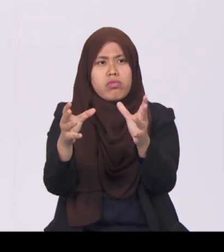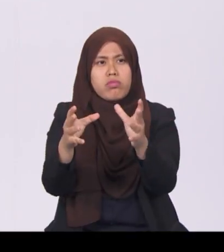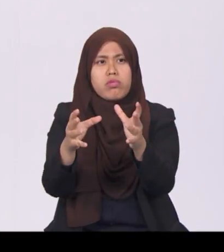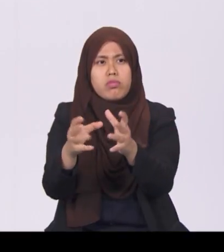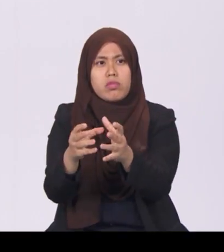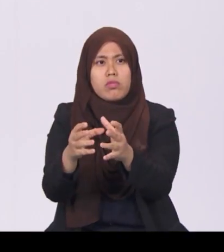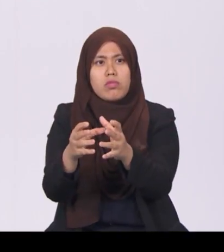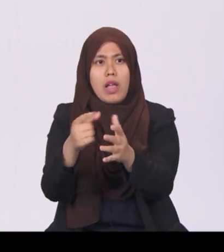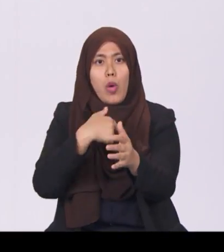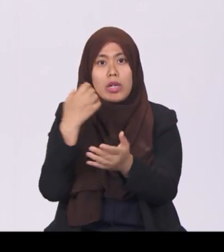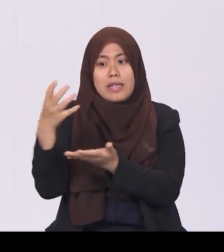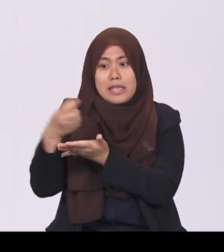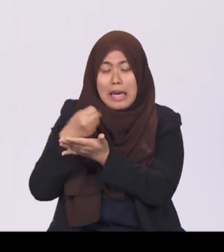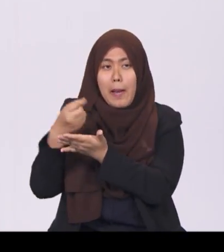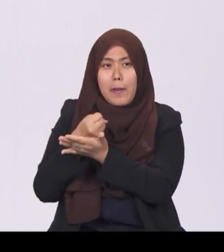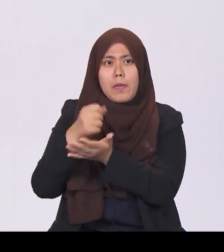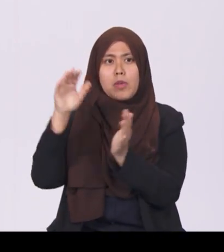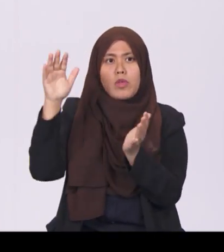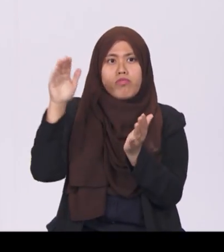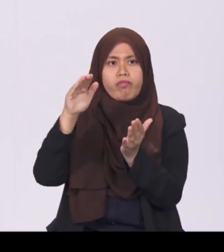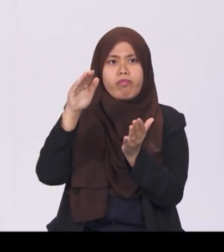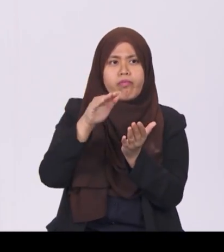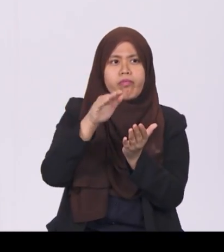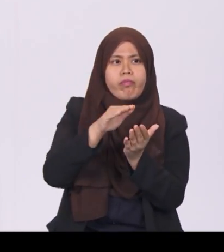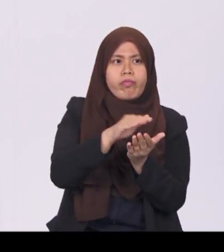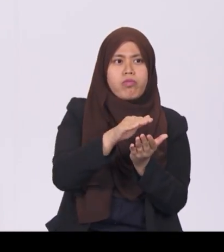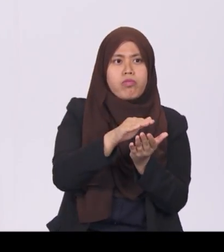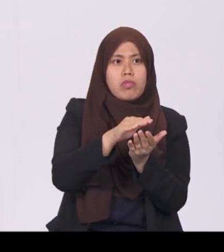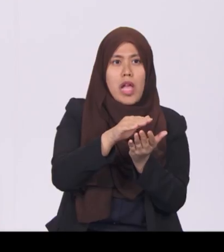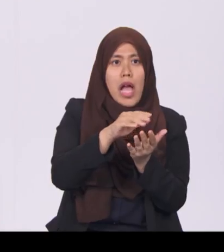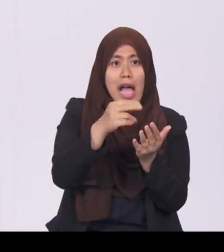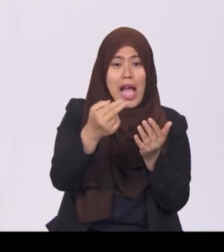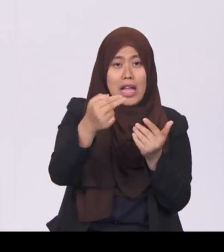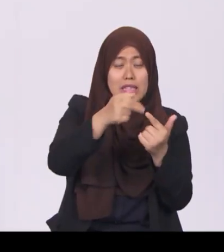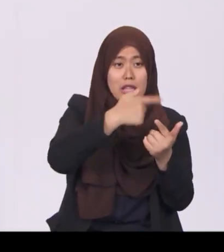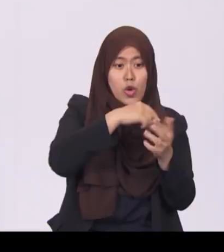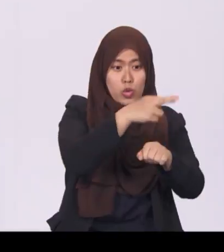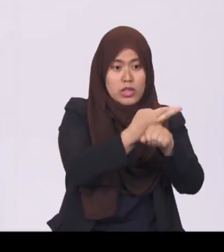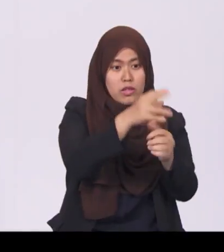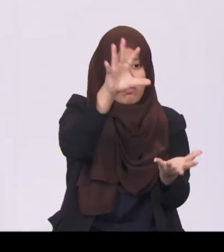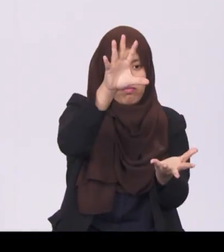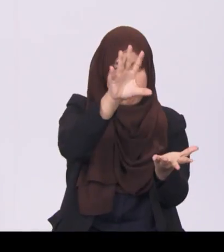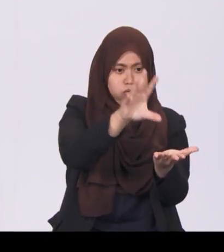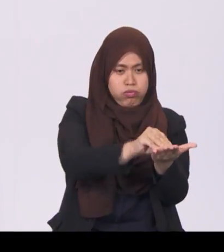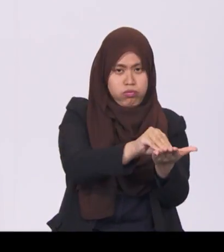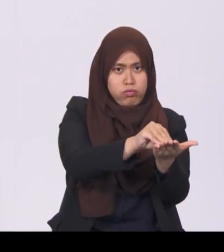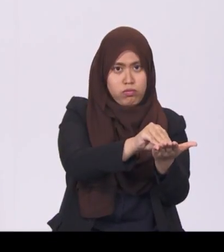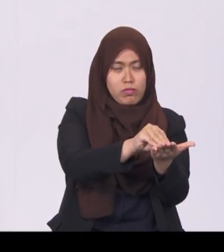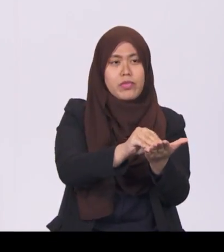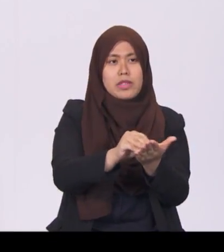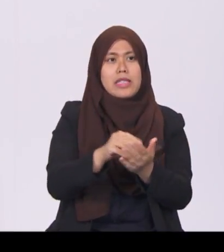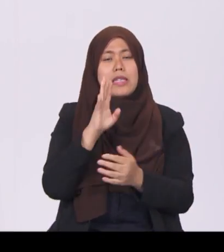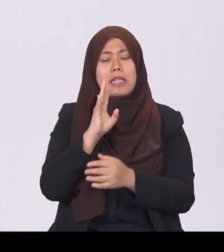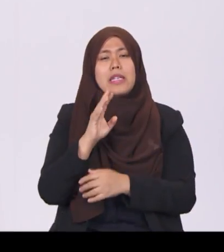years that follow until eventually our reserves are exhausted. Mr Speaker, sir, this is not the Singapore way.